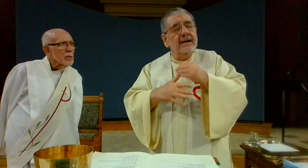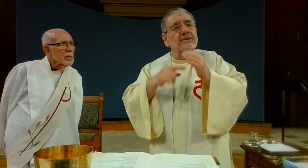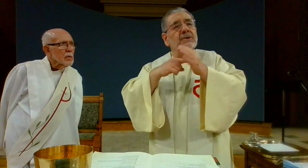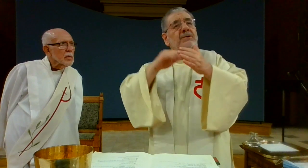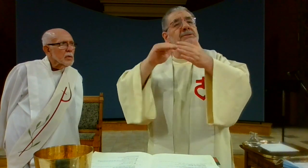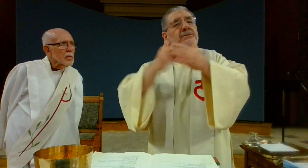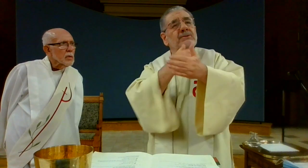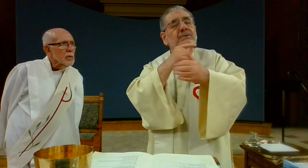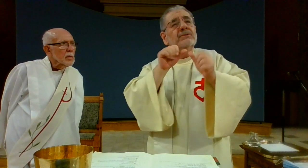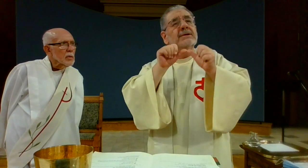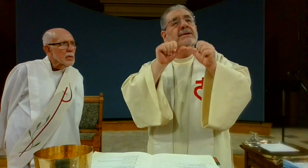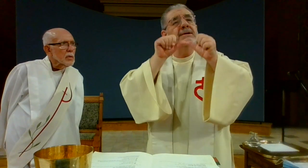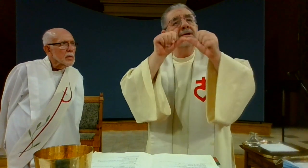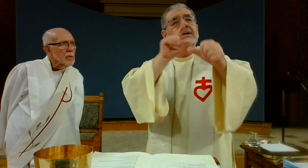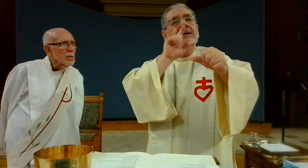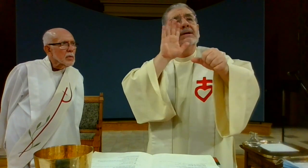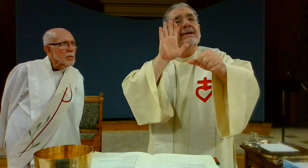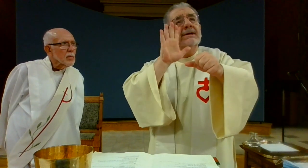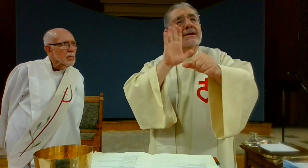blood of the new and eternal covenant